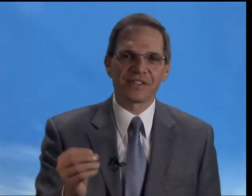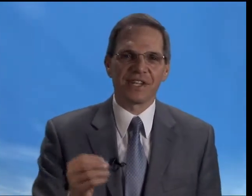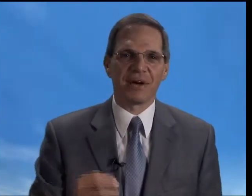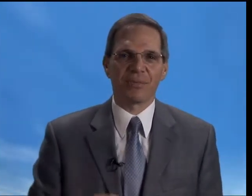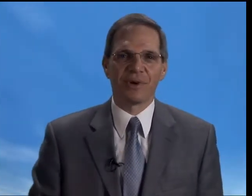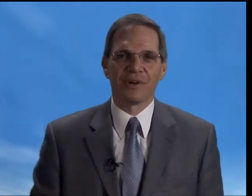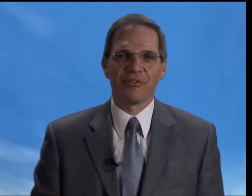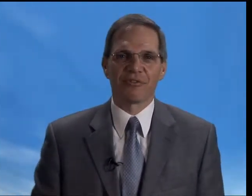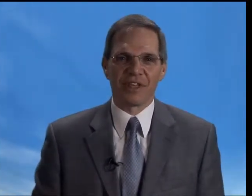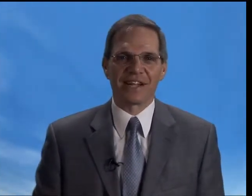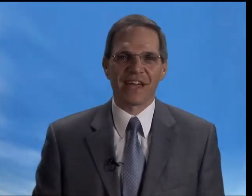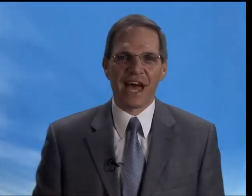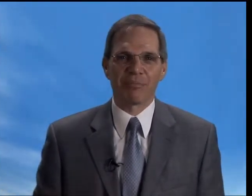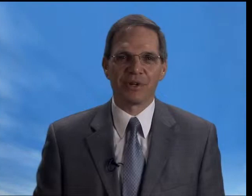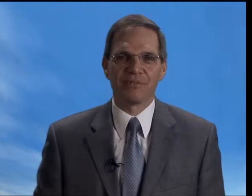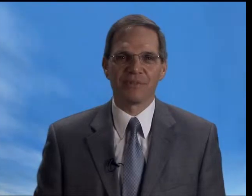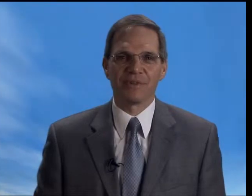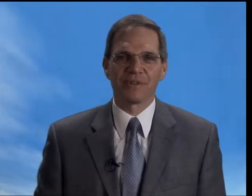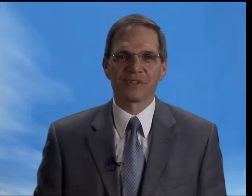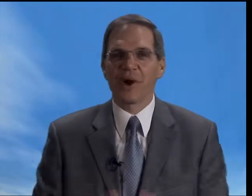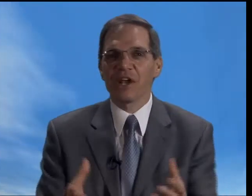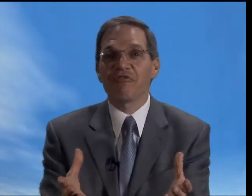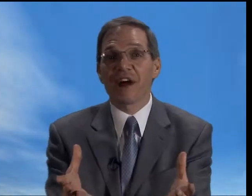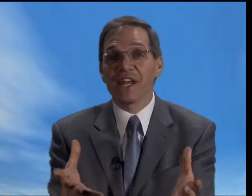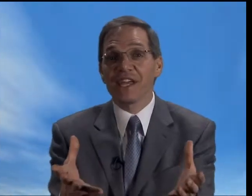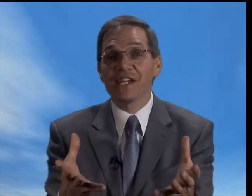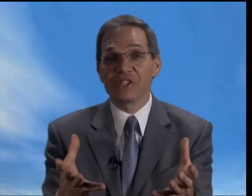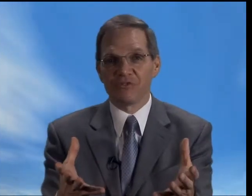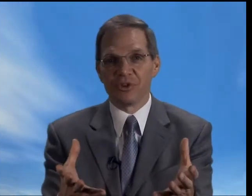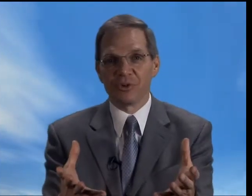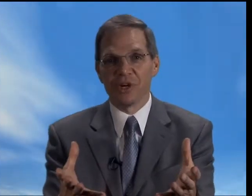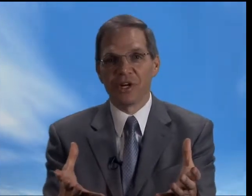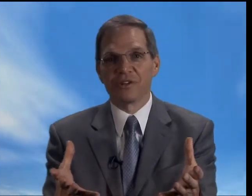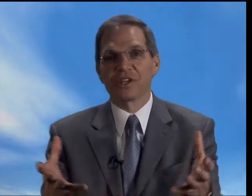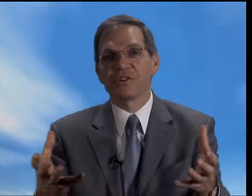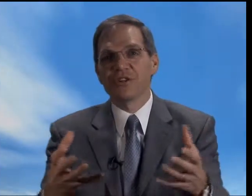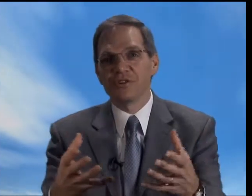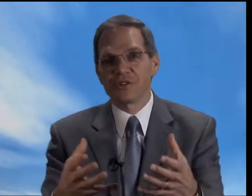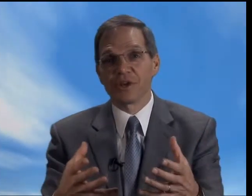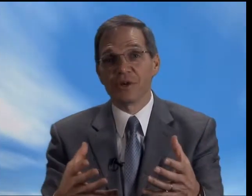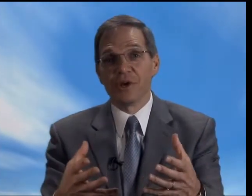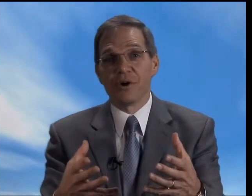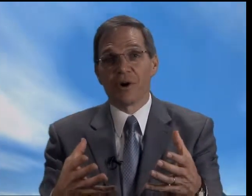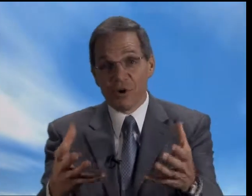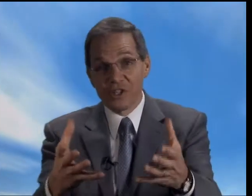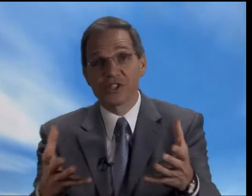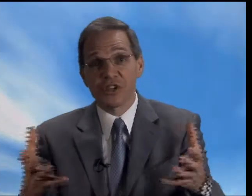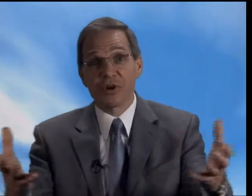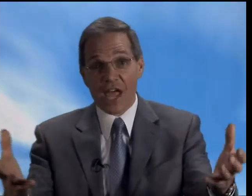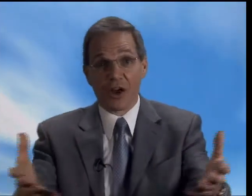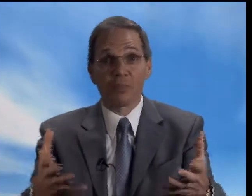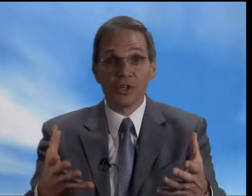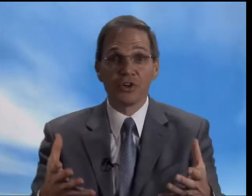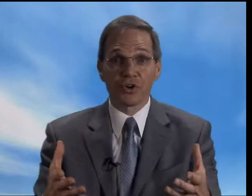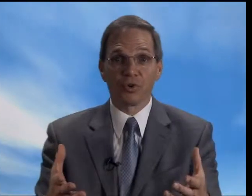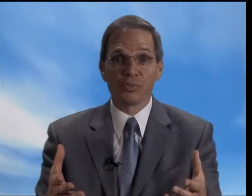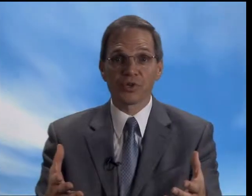step for that to happen. So I invite each of you to continue to hold each other accountable in your groups